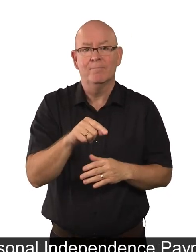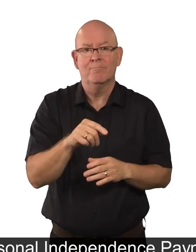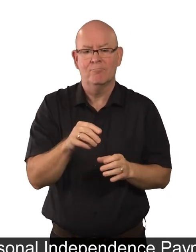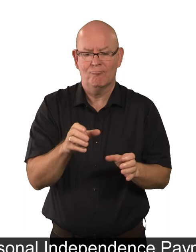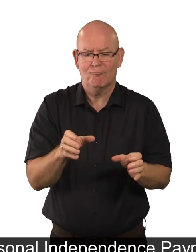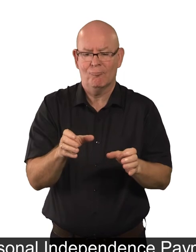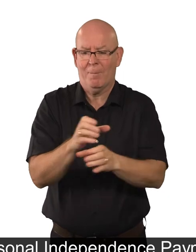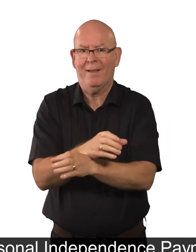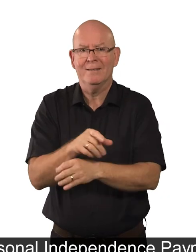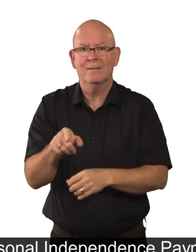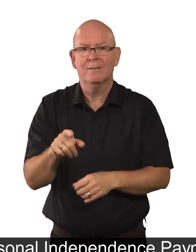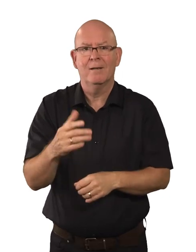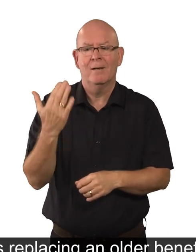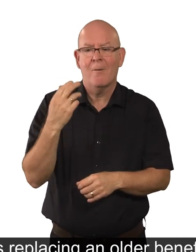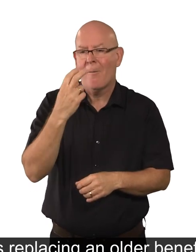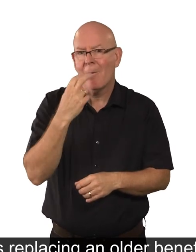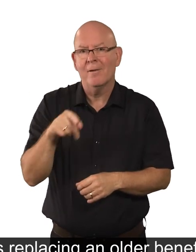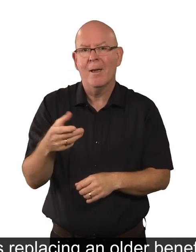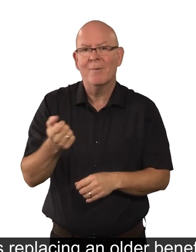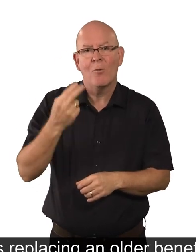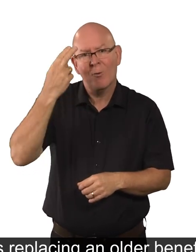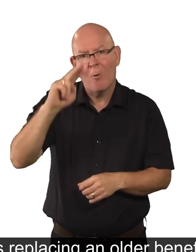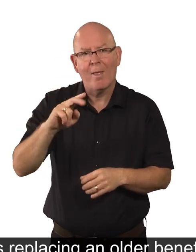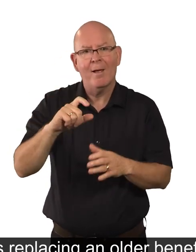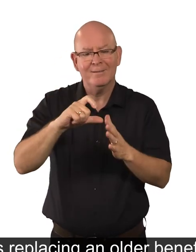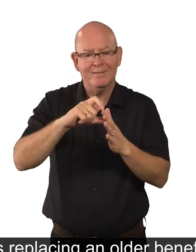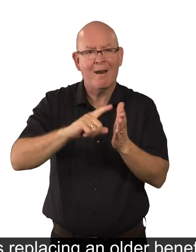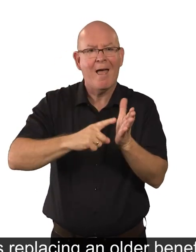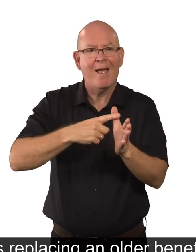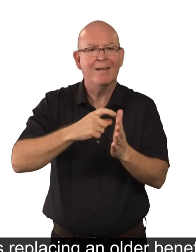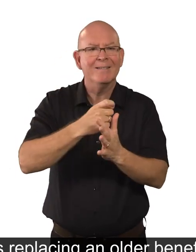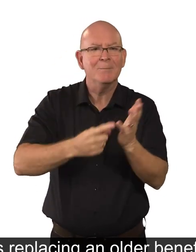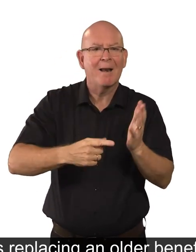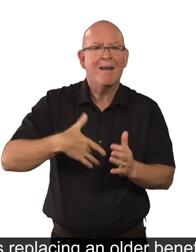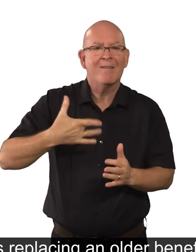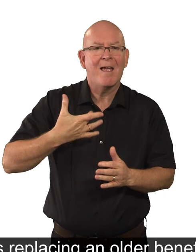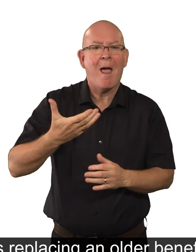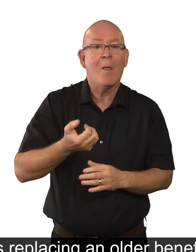Payment is replacing an older benefit called Disability Living Allowance.